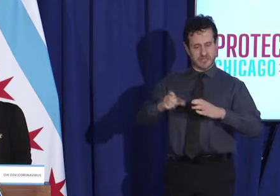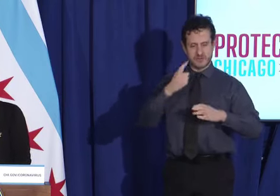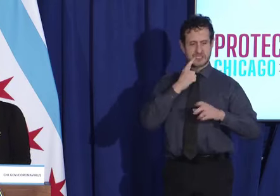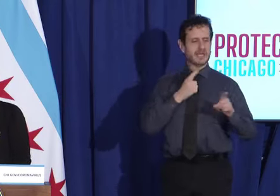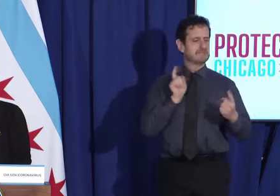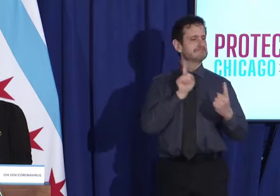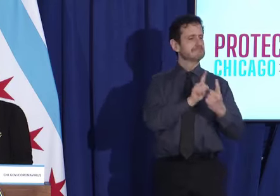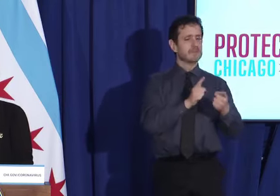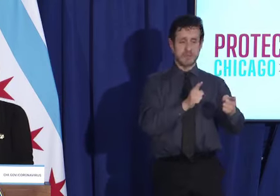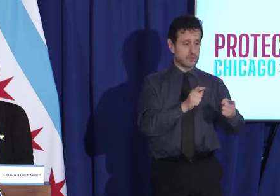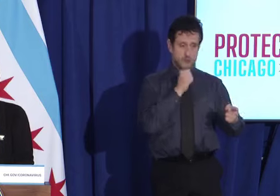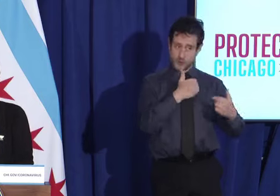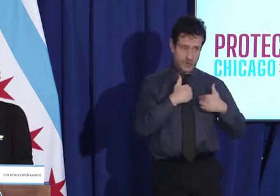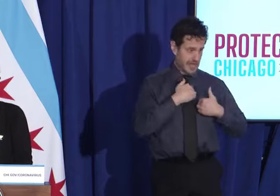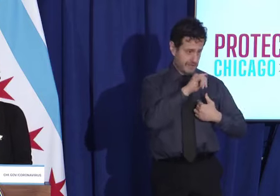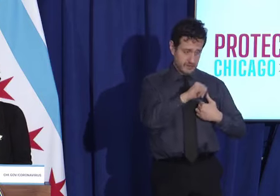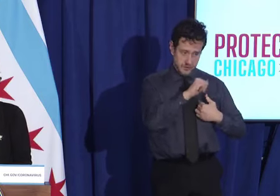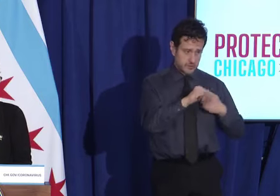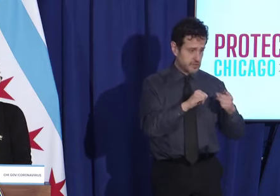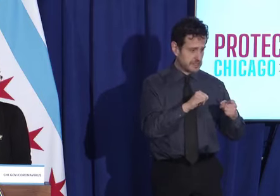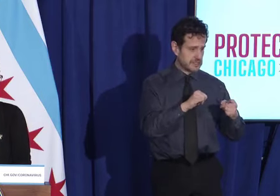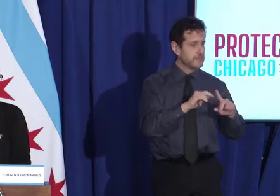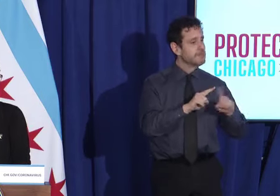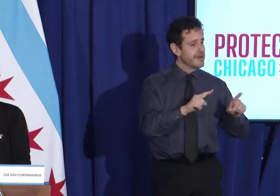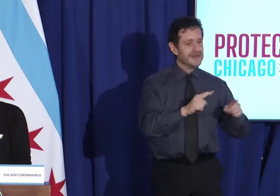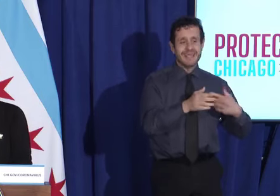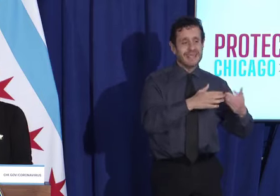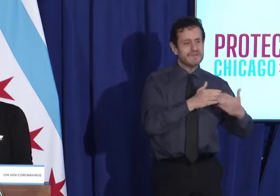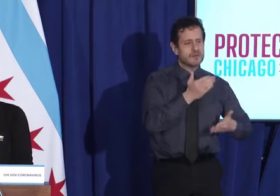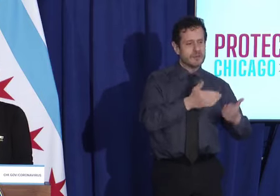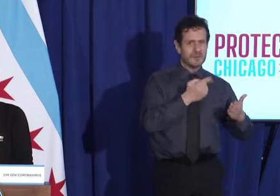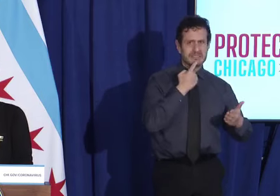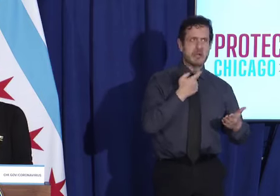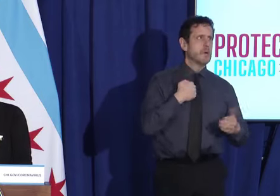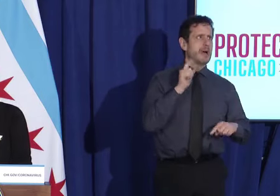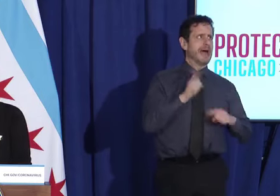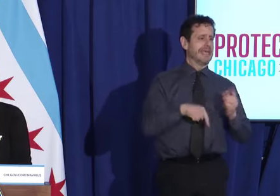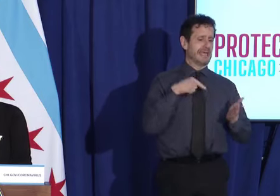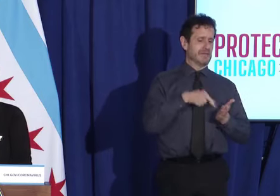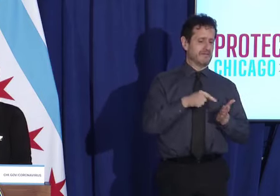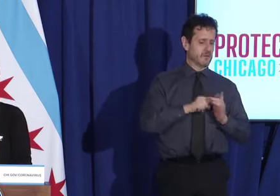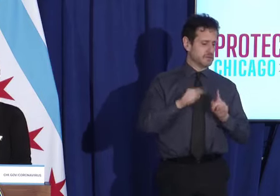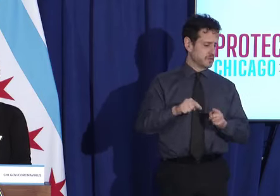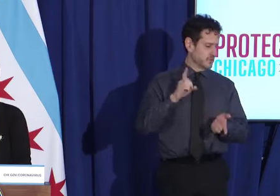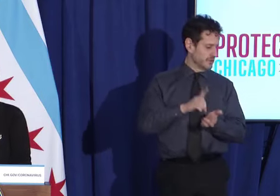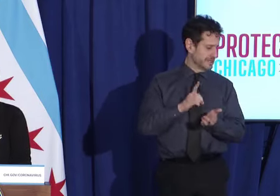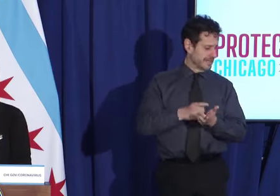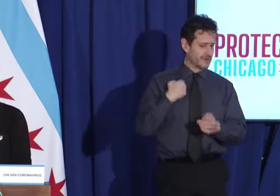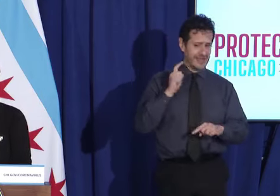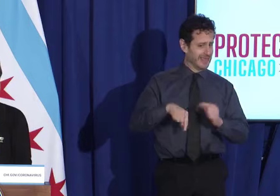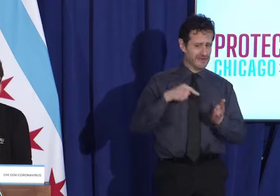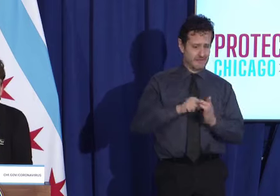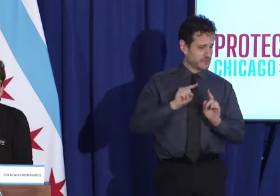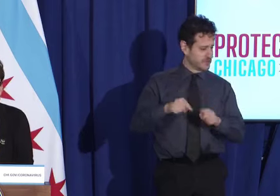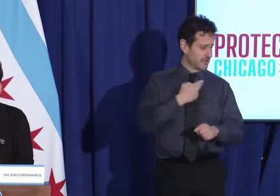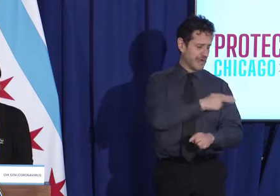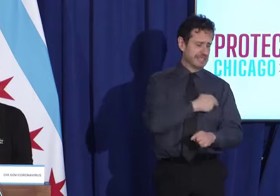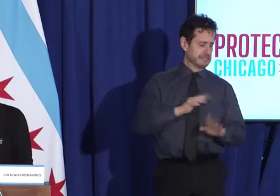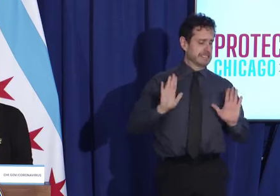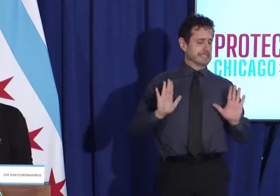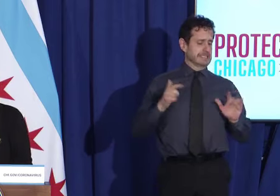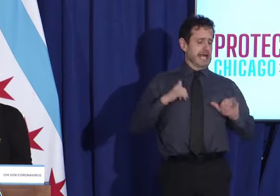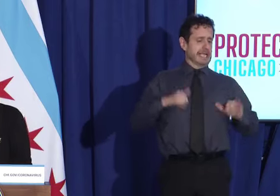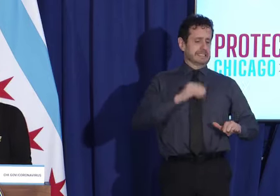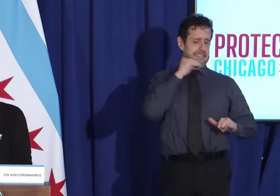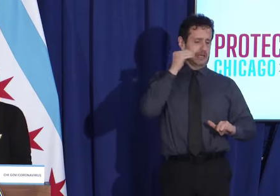not insured, cost shouldn't be a barrier for you to, you know, go and get care if you need it, for you to go and